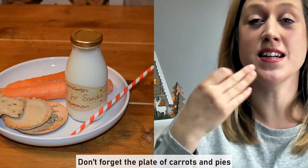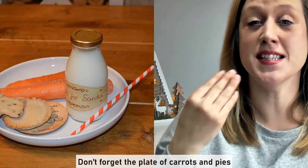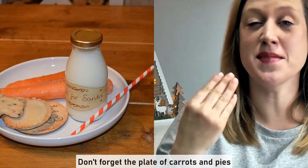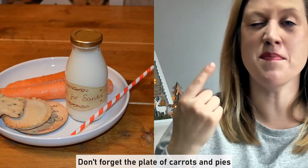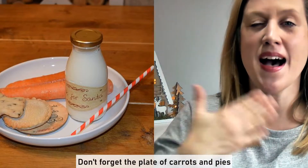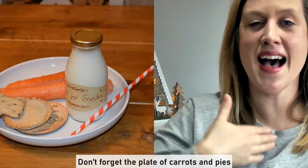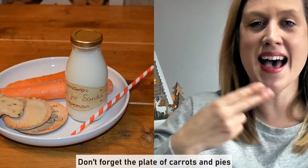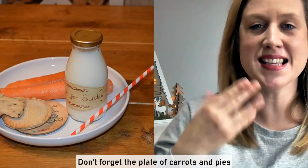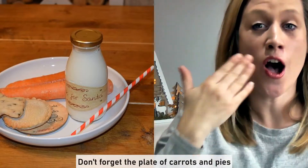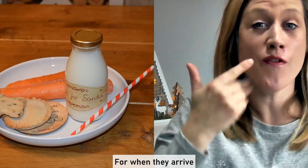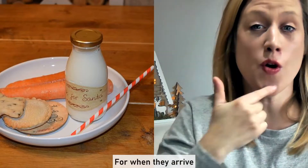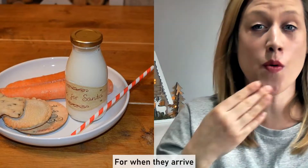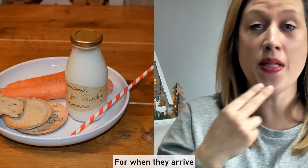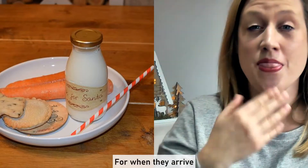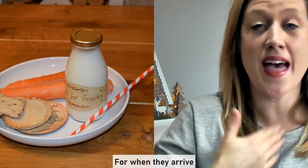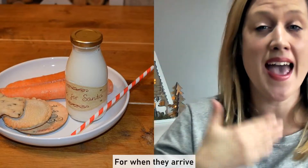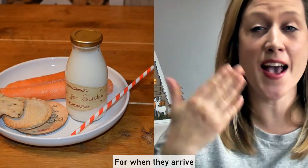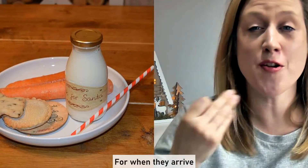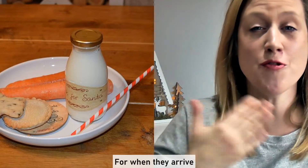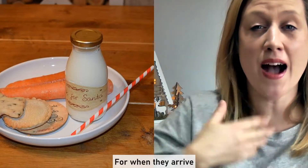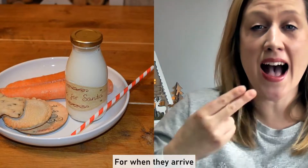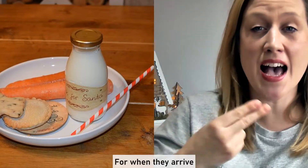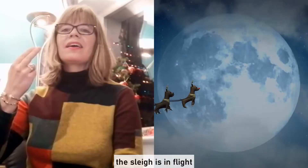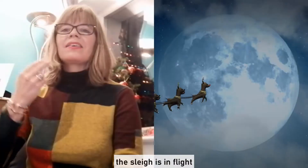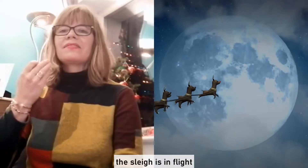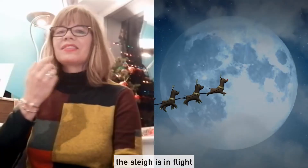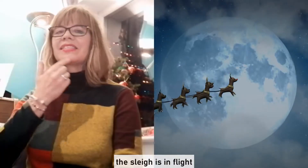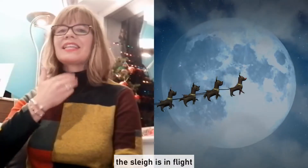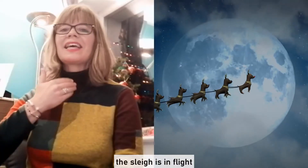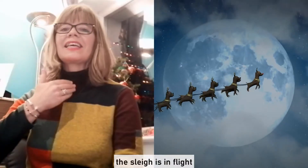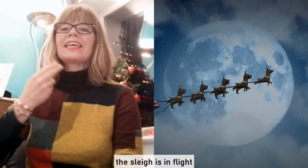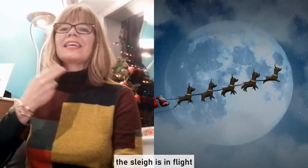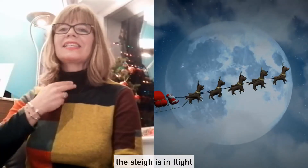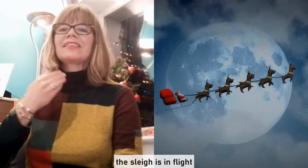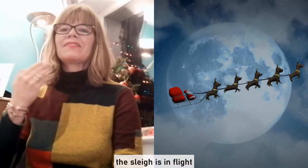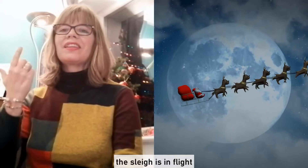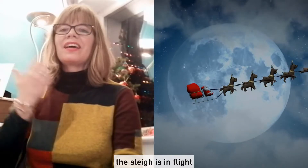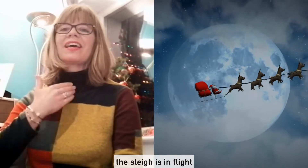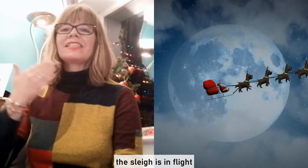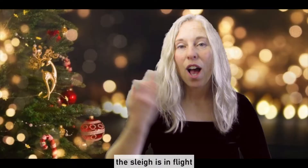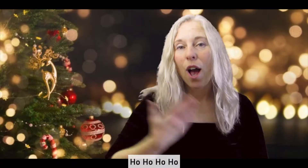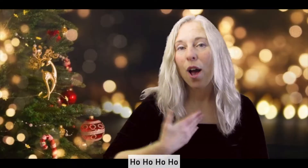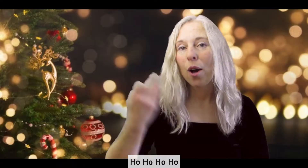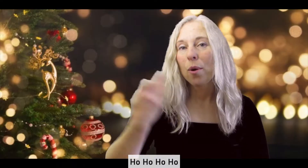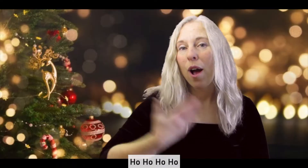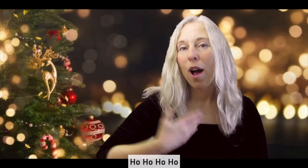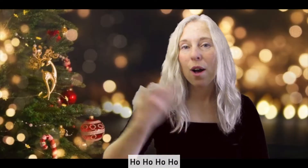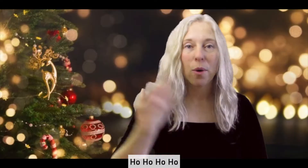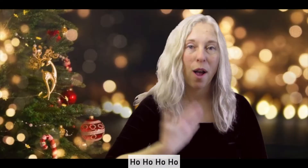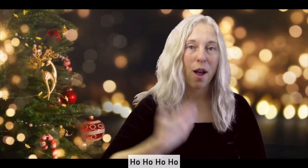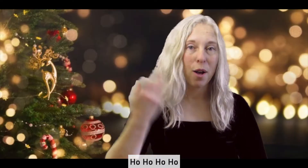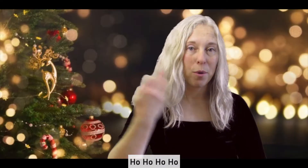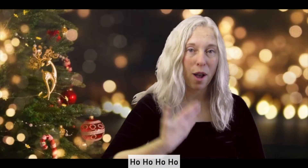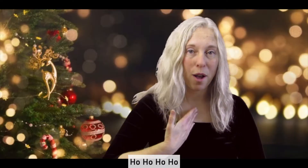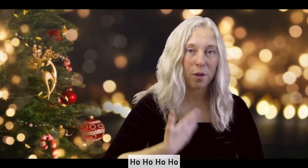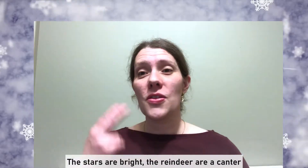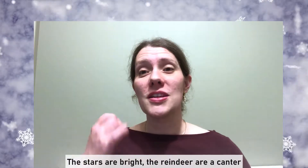and pies For when they arrive The sleigh is in flight Ho, ho, ho, ho The